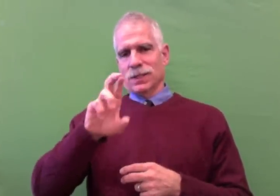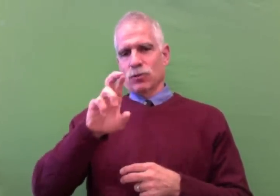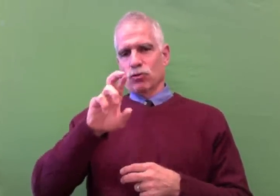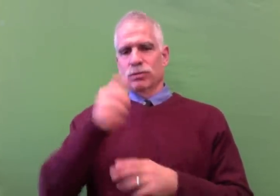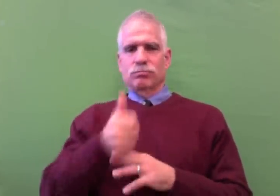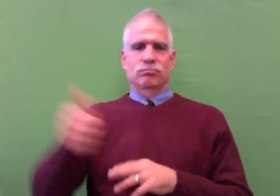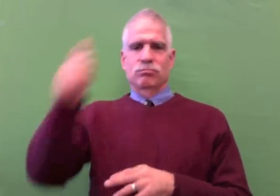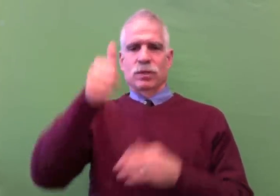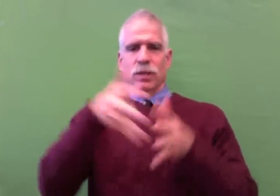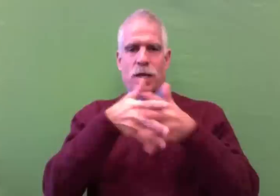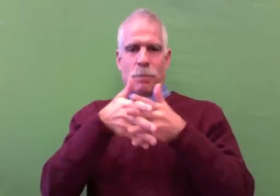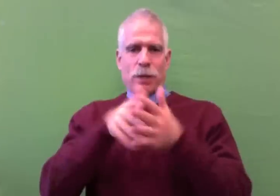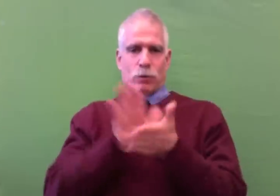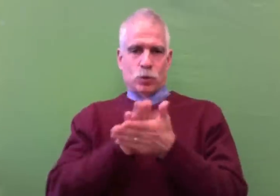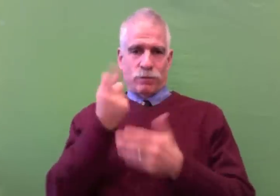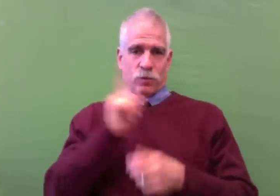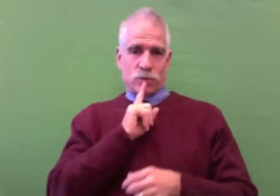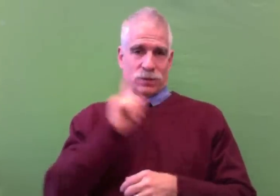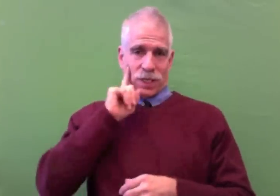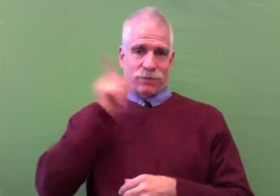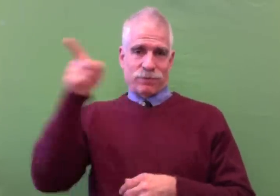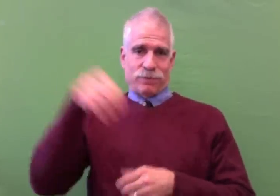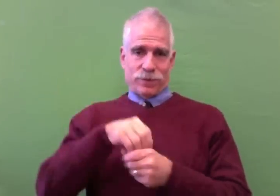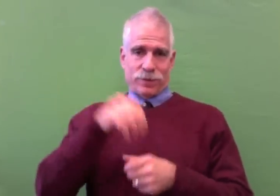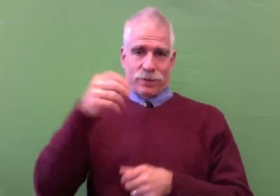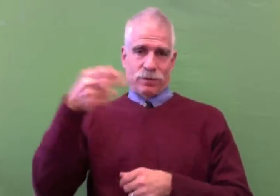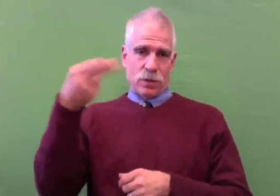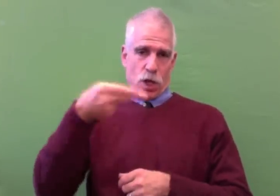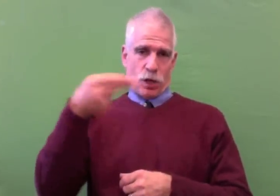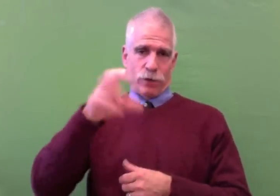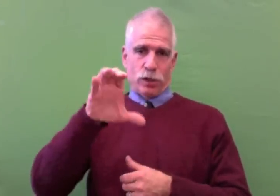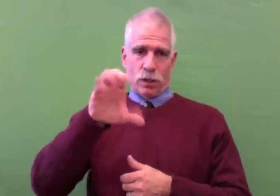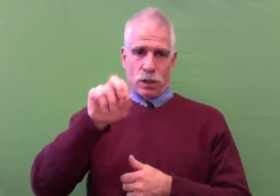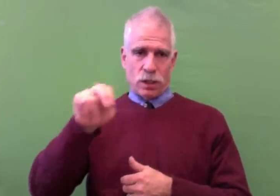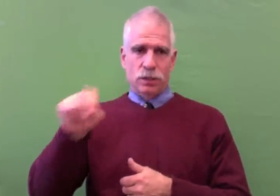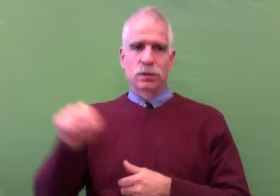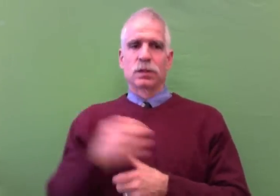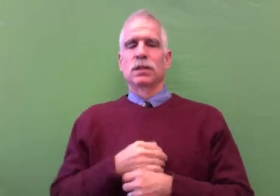Ed Peltier, from American School for the Deaf in Hartford, Connecticut.